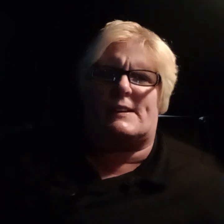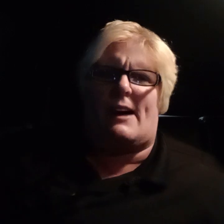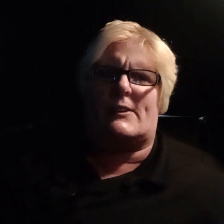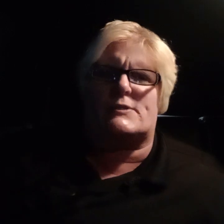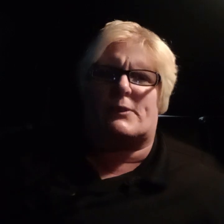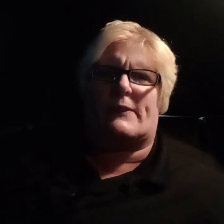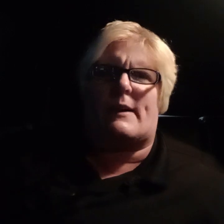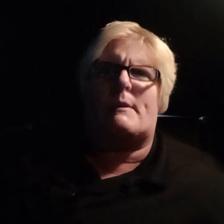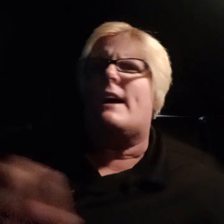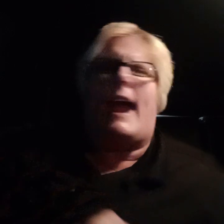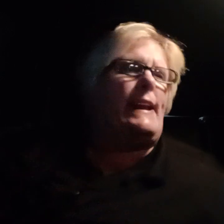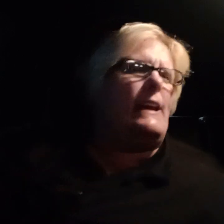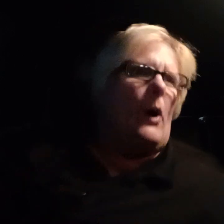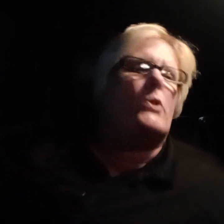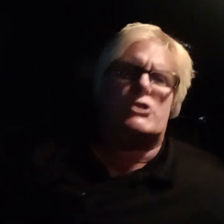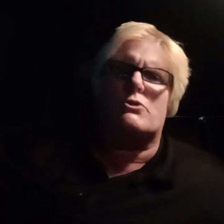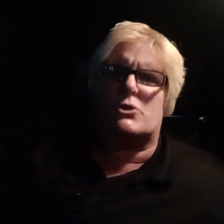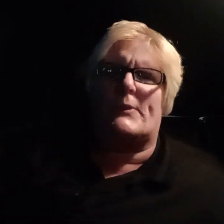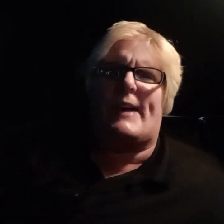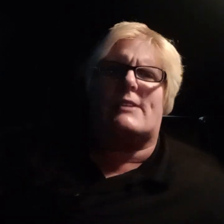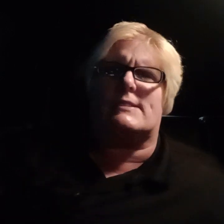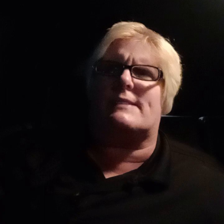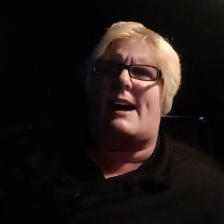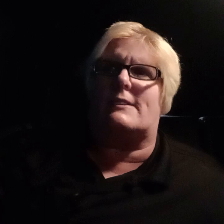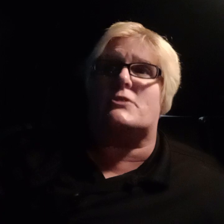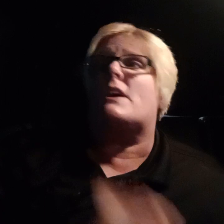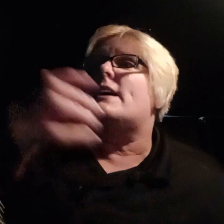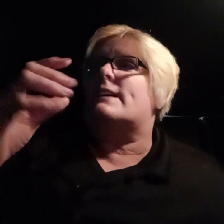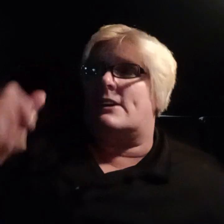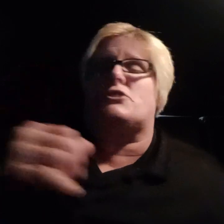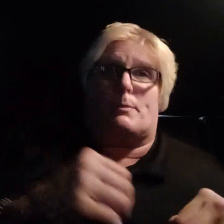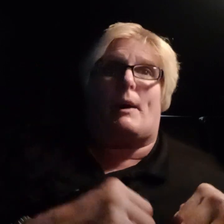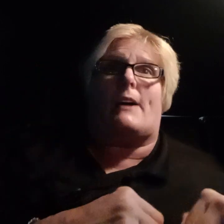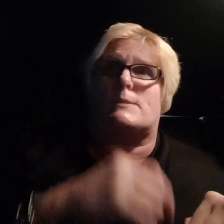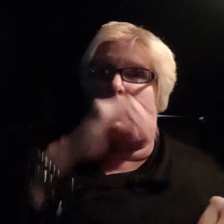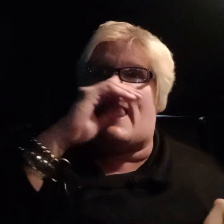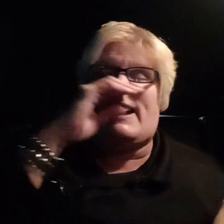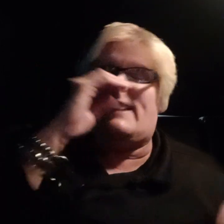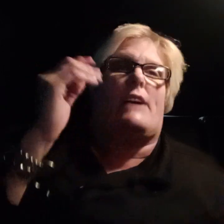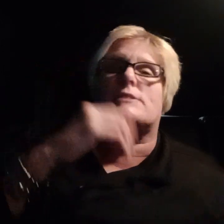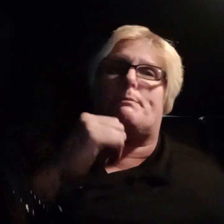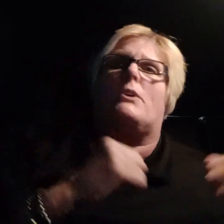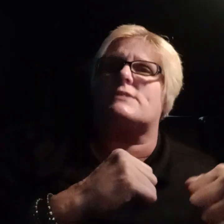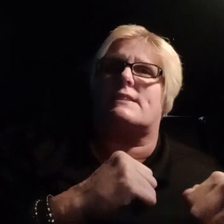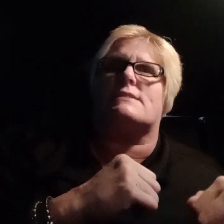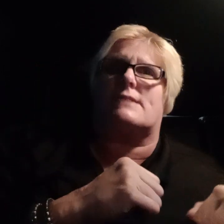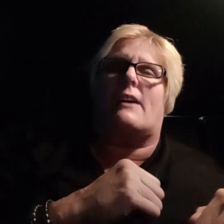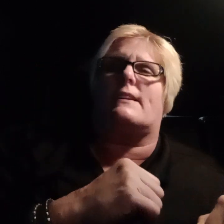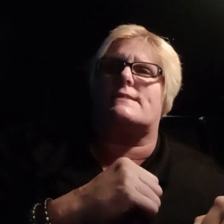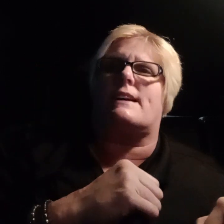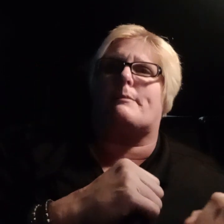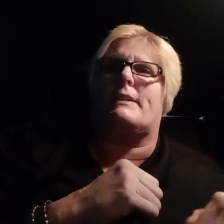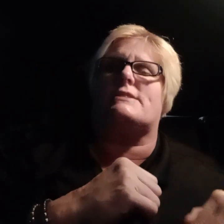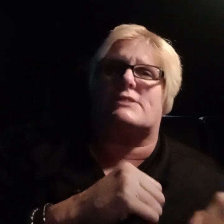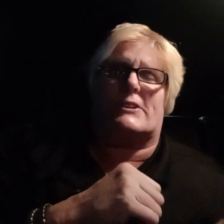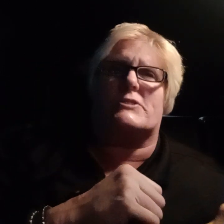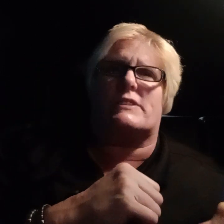for them. And he owes you $2,000. Get your parts back. Now, supposedly, this is all going to take place Thursday.